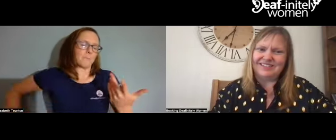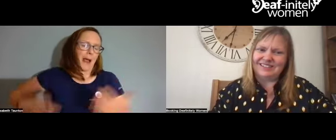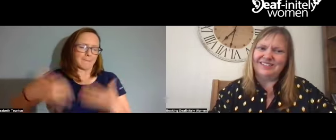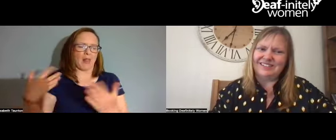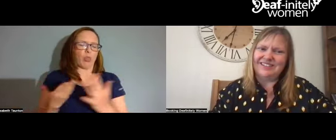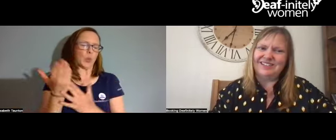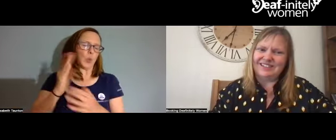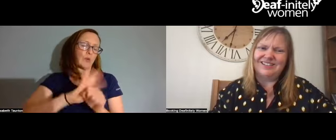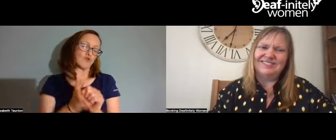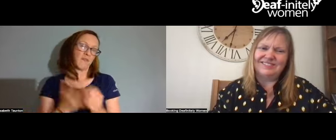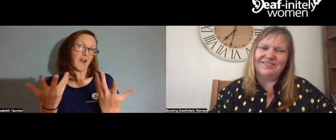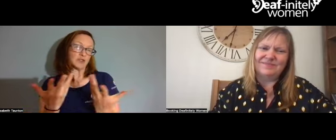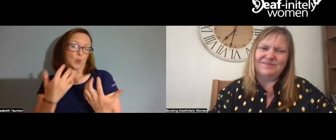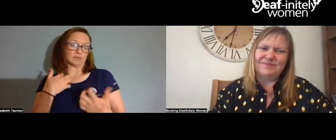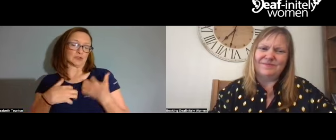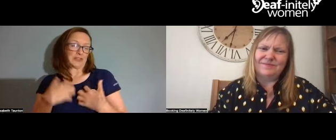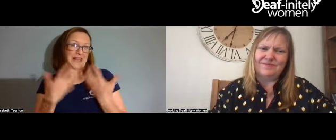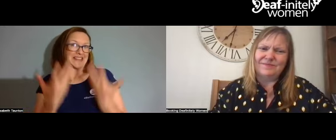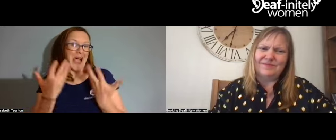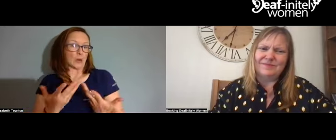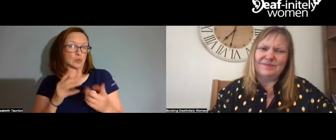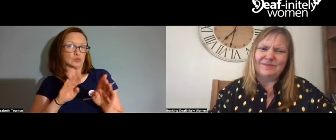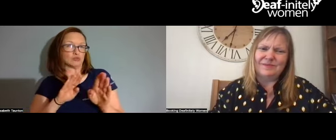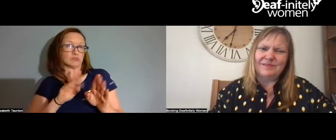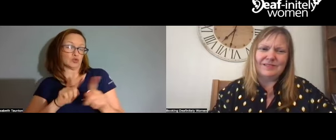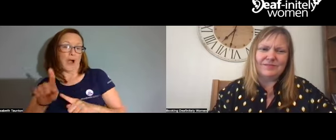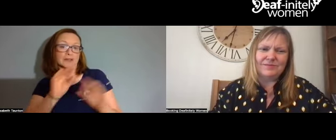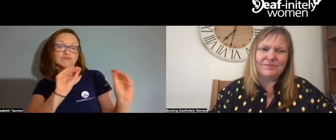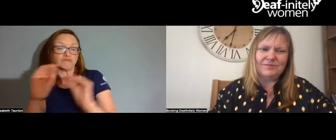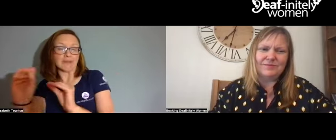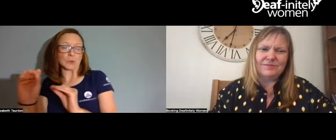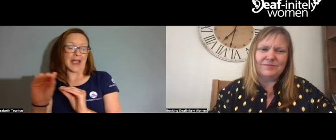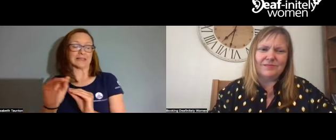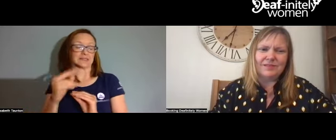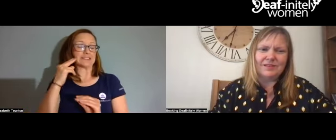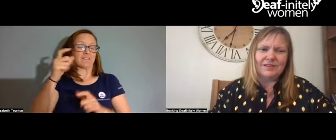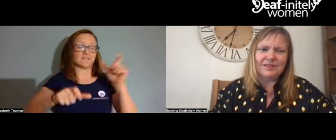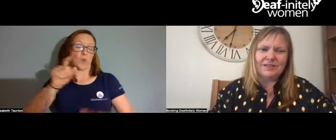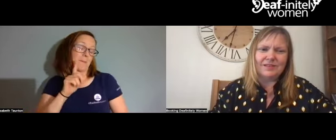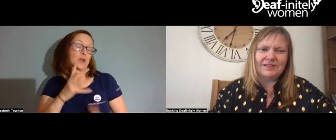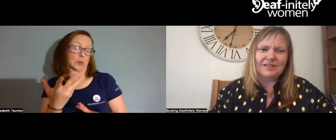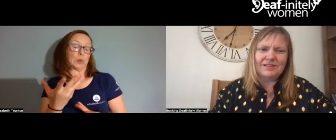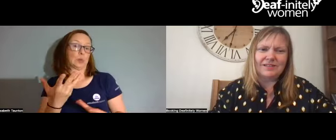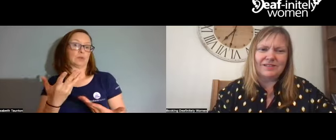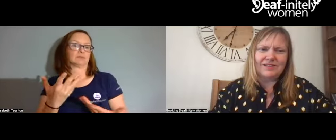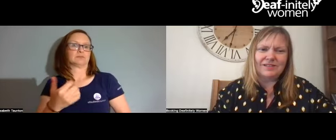A lot of them are very common through the lockdown. So I'm going to try and teach deaf women